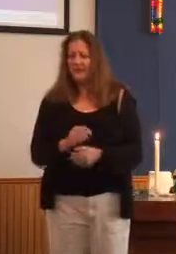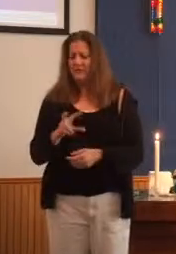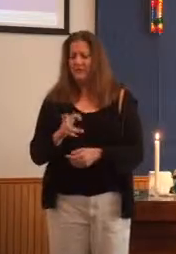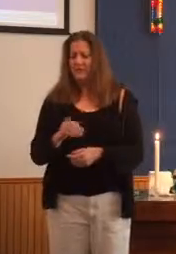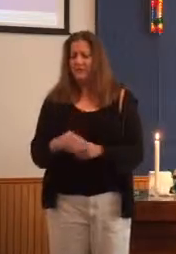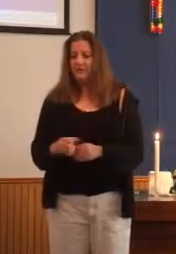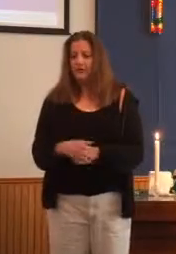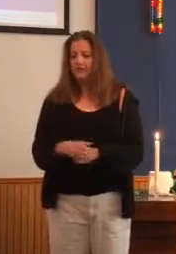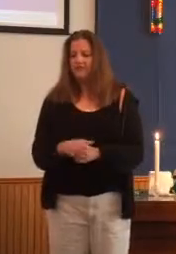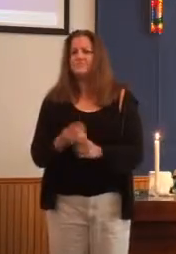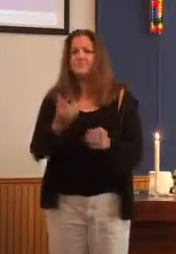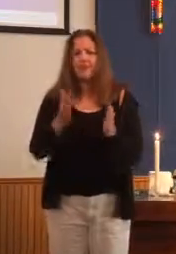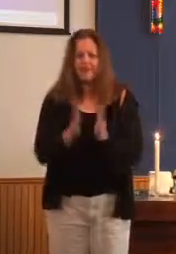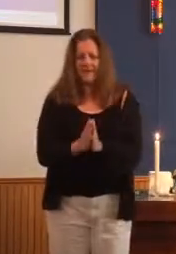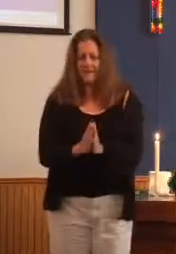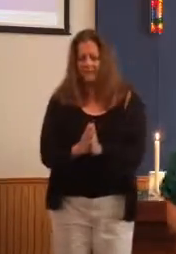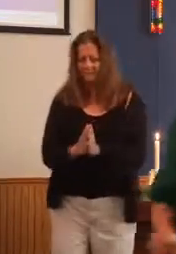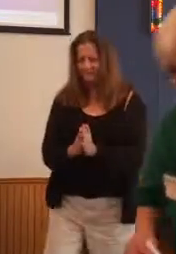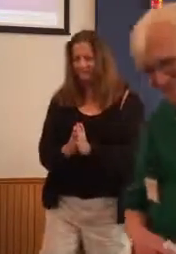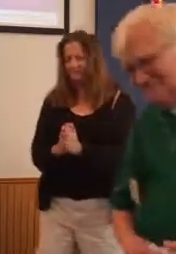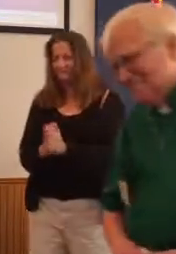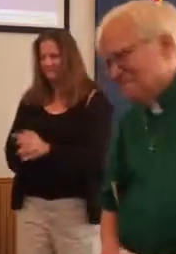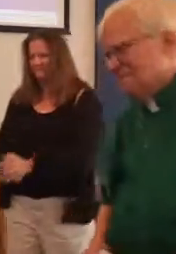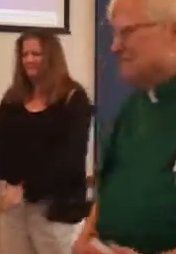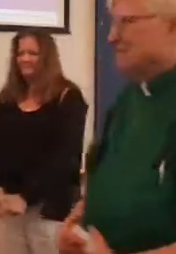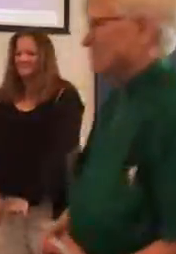Amen. Amen. Amen. Amen.